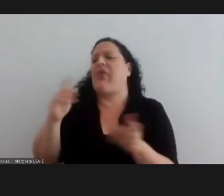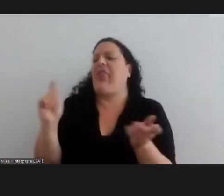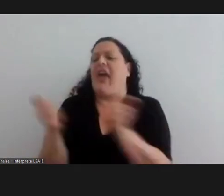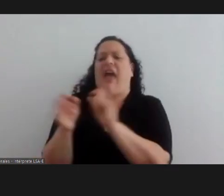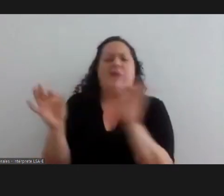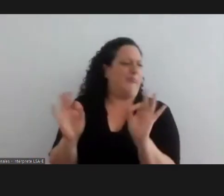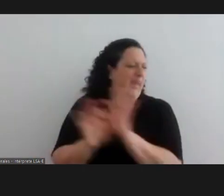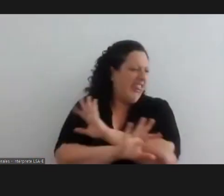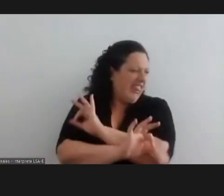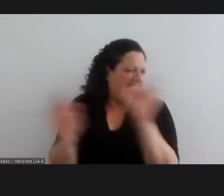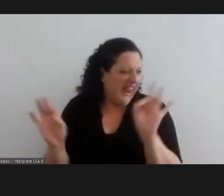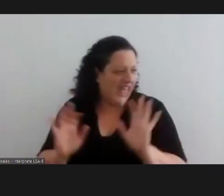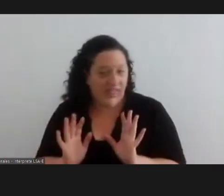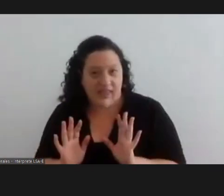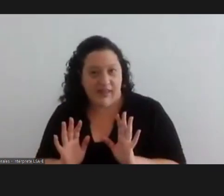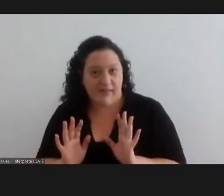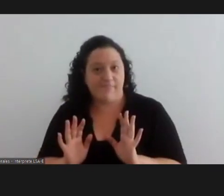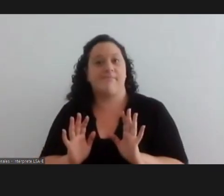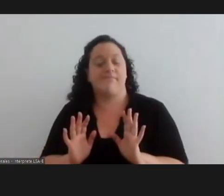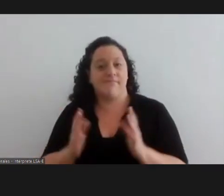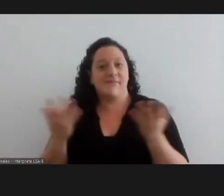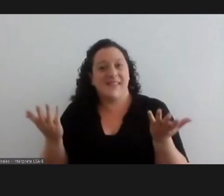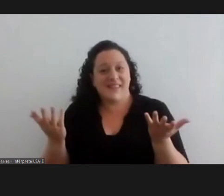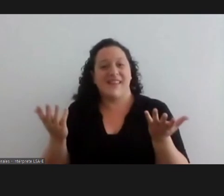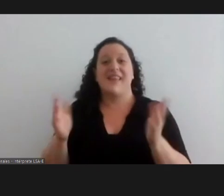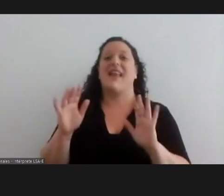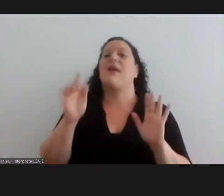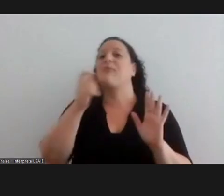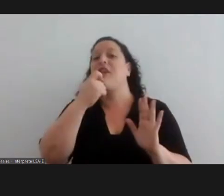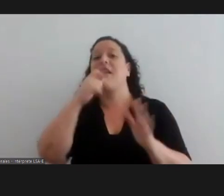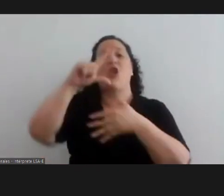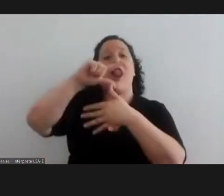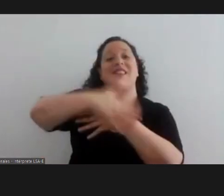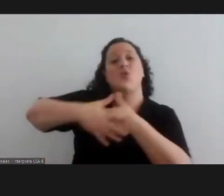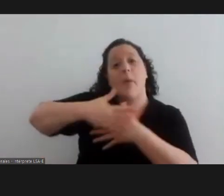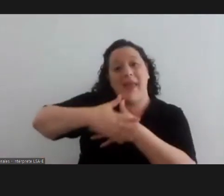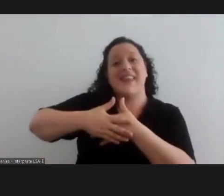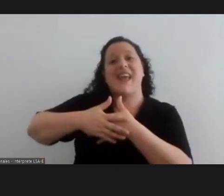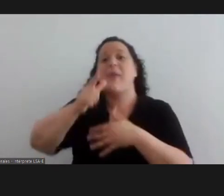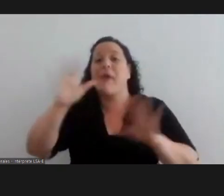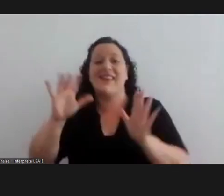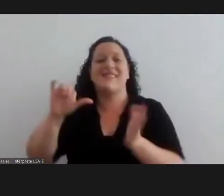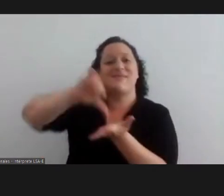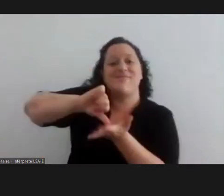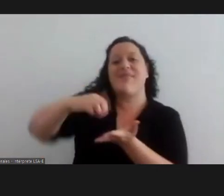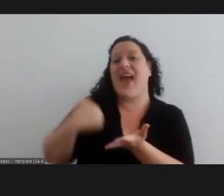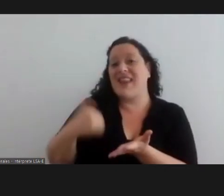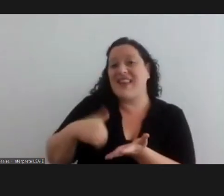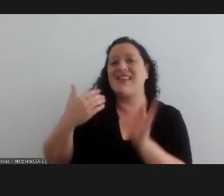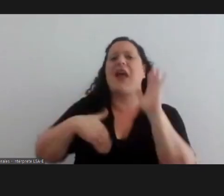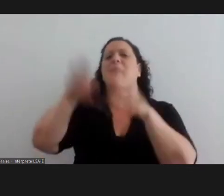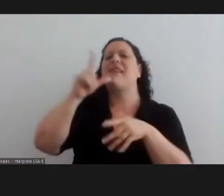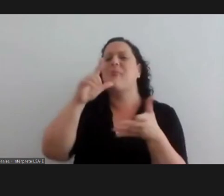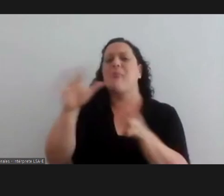would happen if a country and especially argentina which is like the more european country in latin america what would